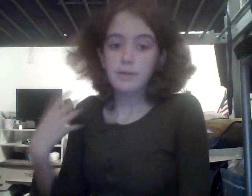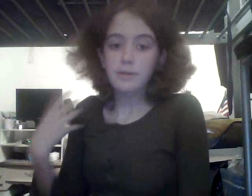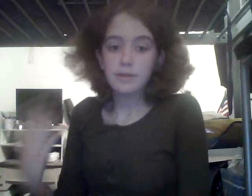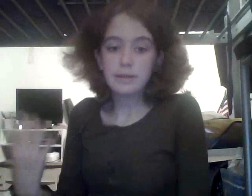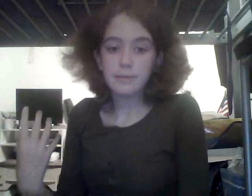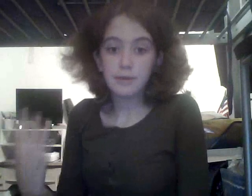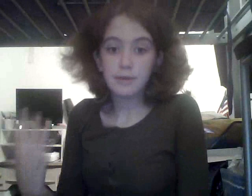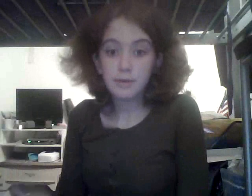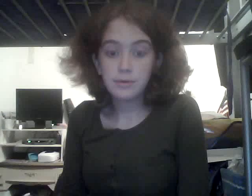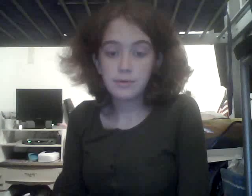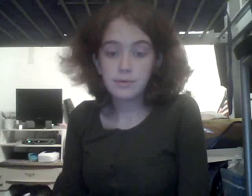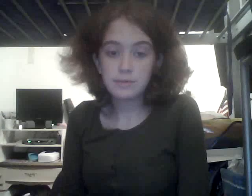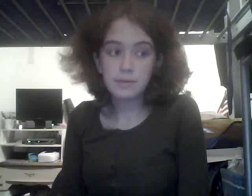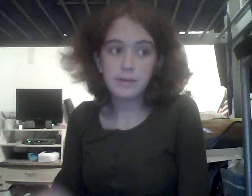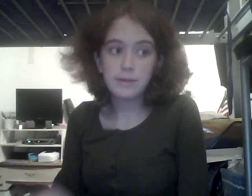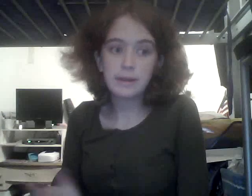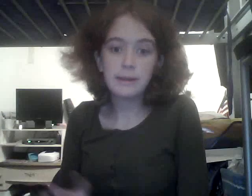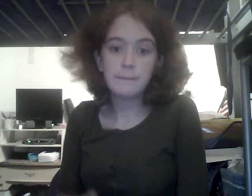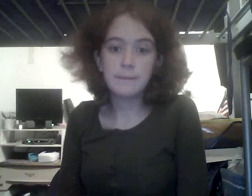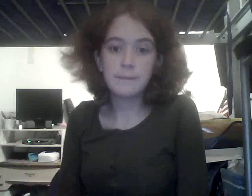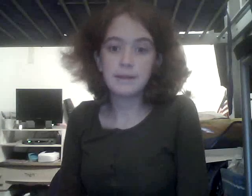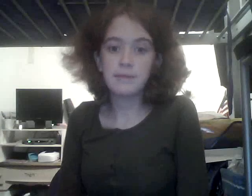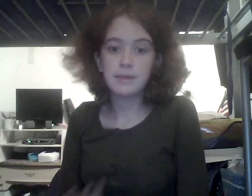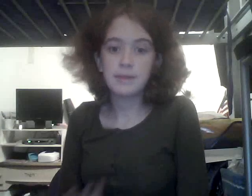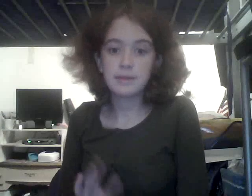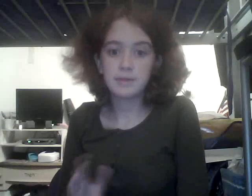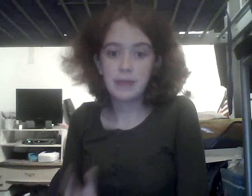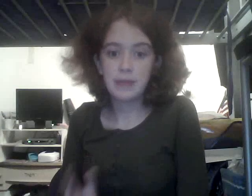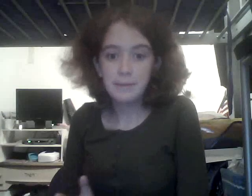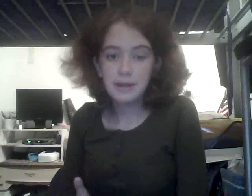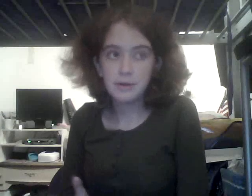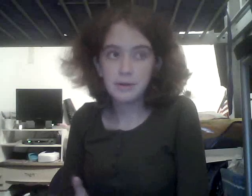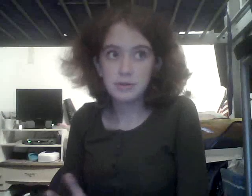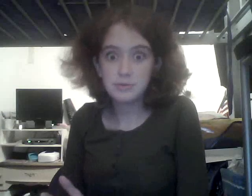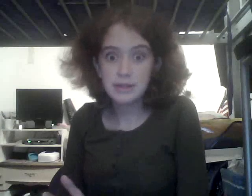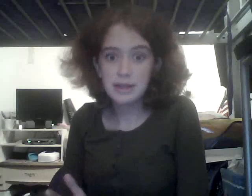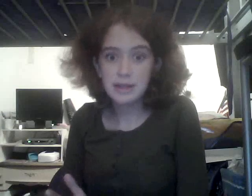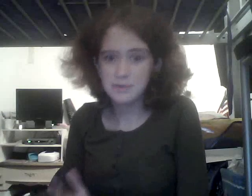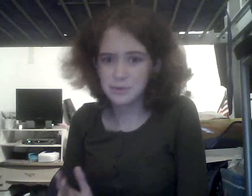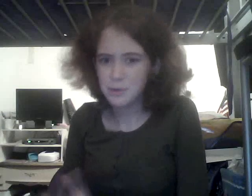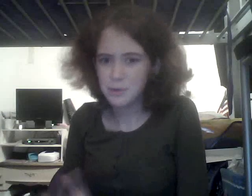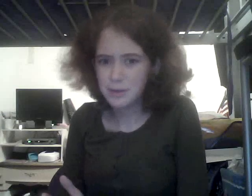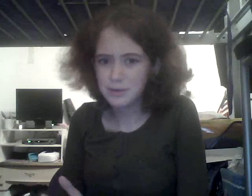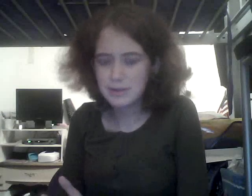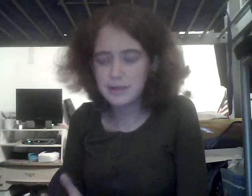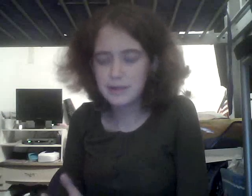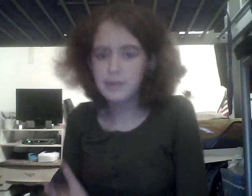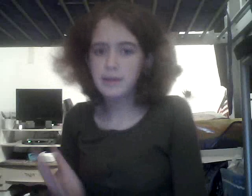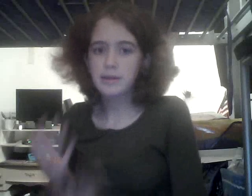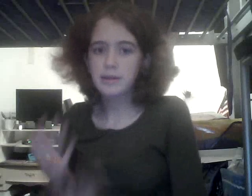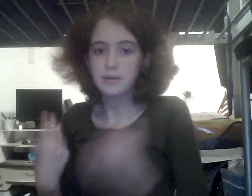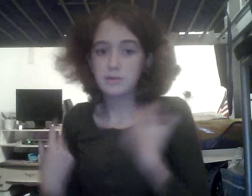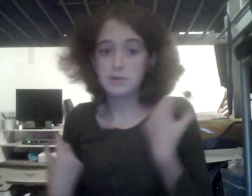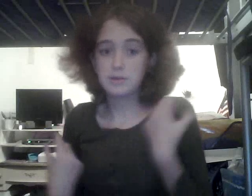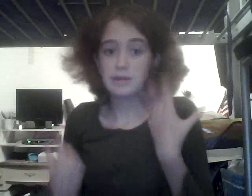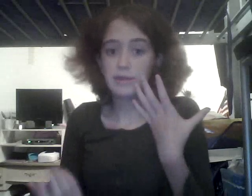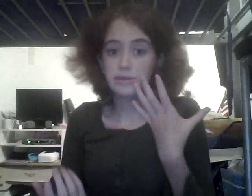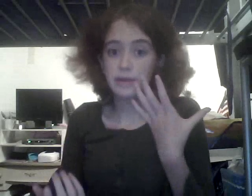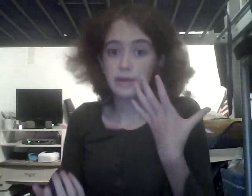longest time my card reader was really finicky and then everything started happening on Tuesdays for no apparent reason, just everything started happening